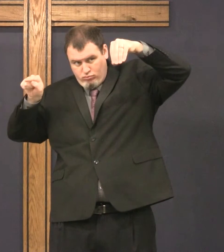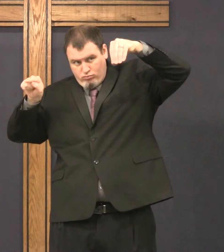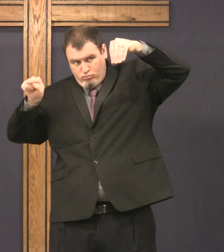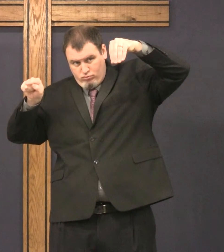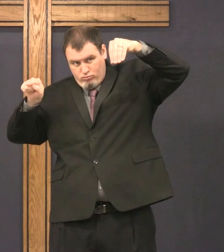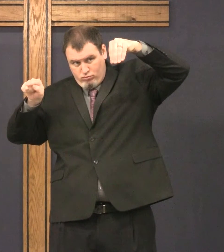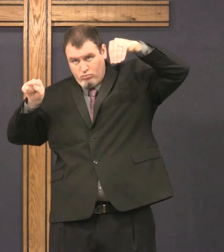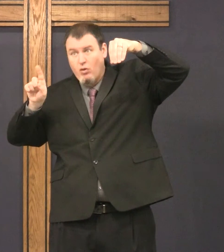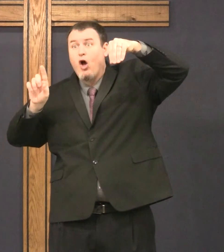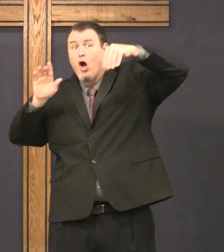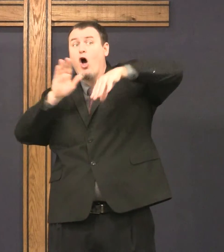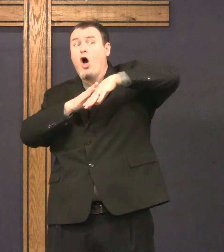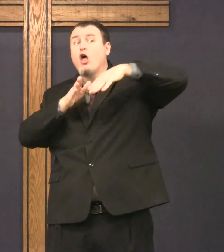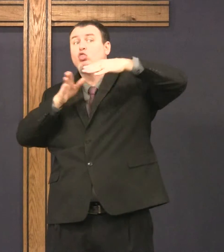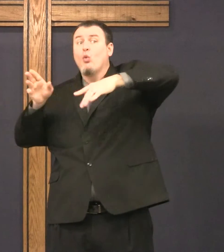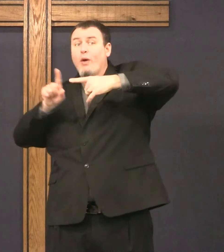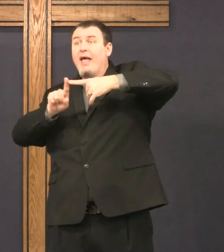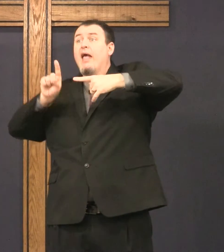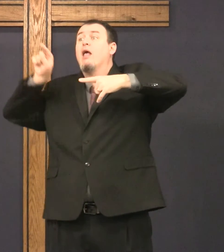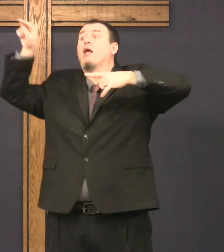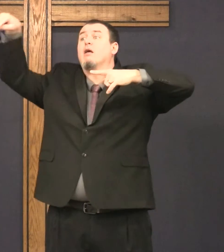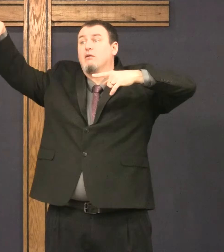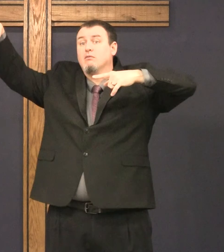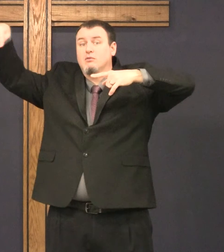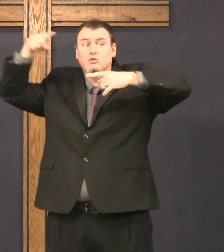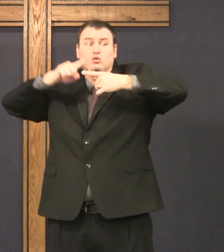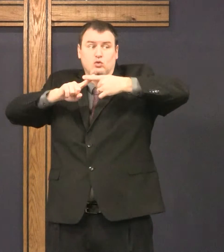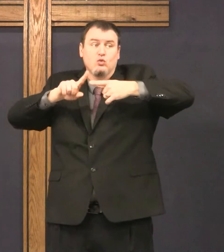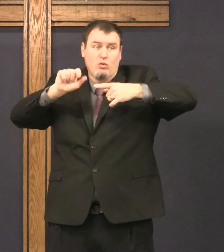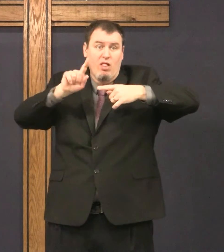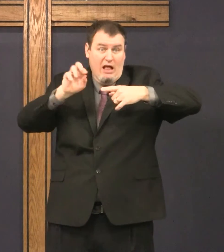it was outside the city on the way to Bethany.